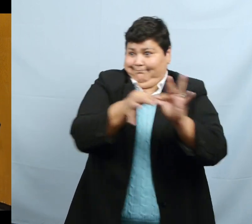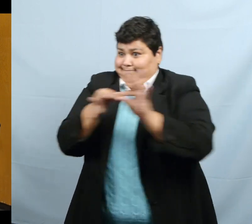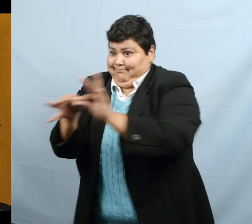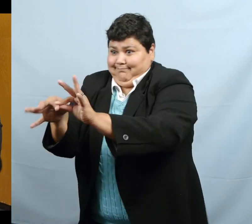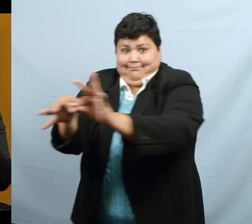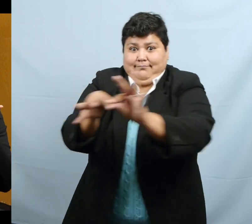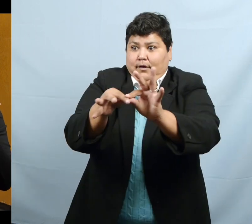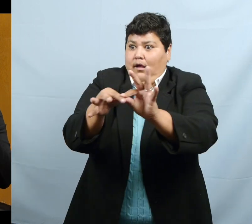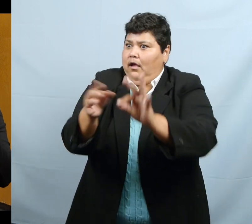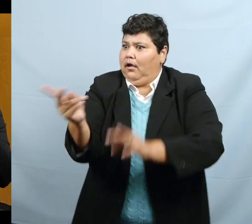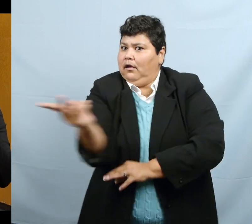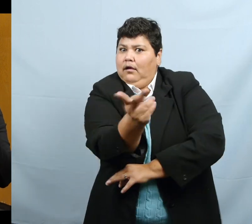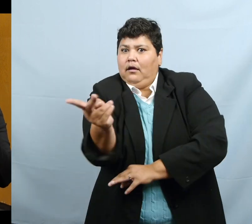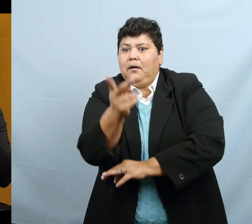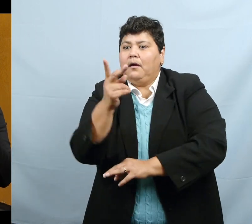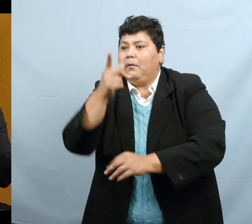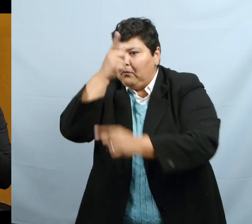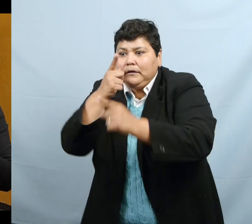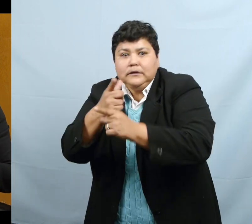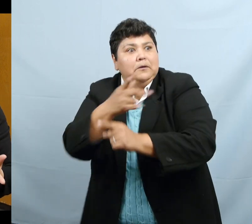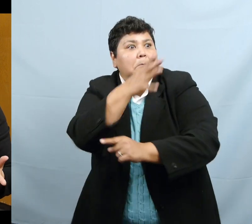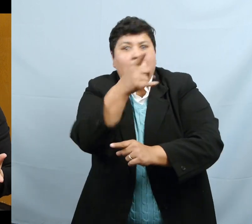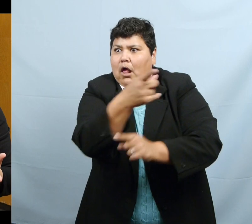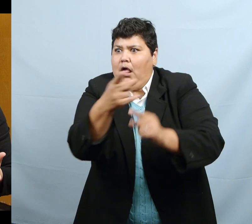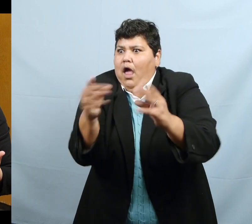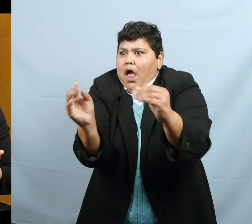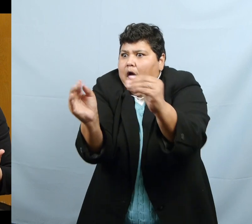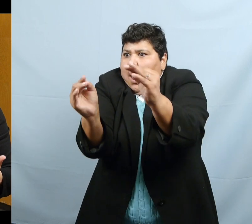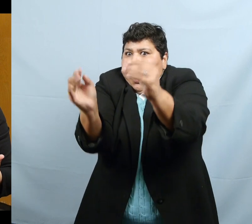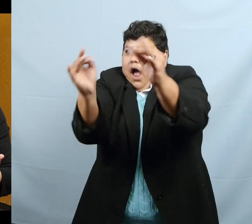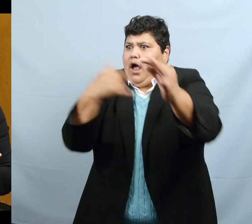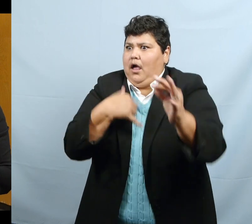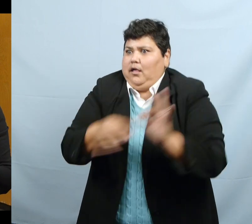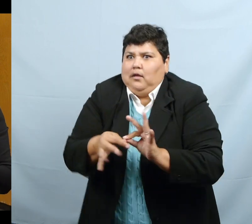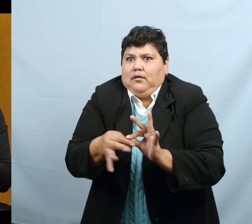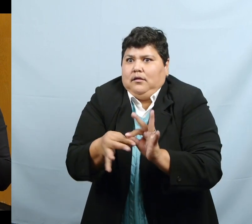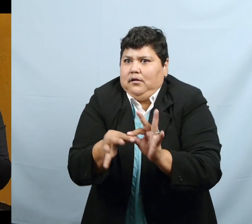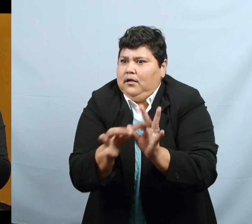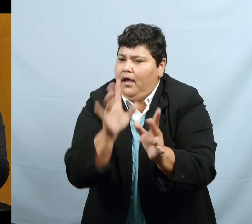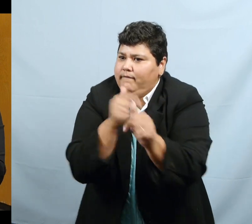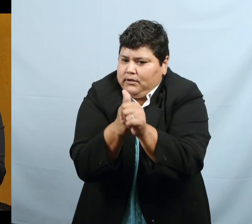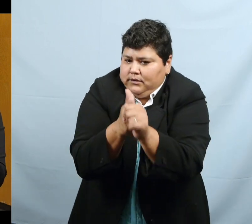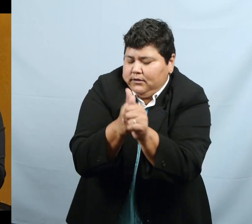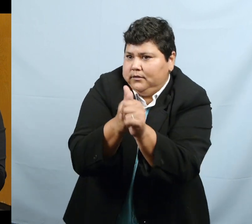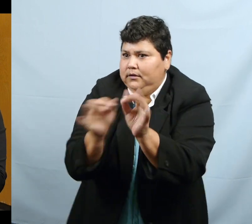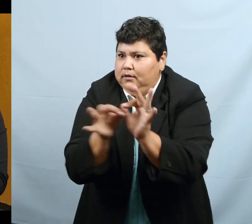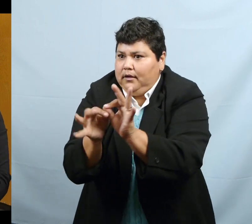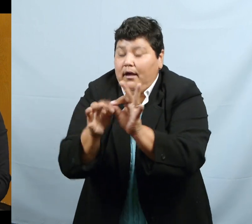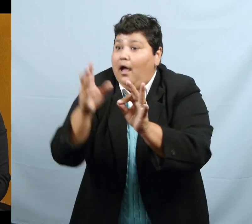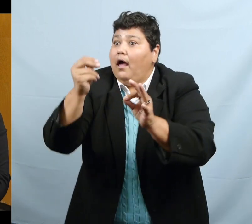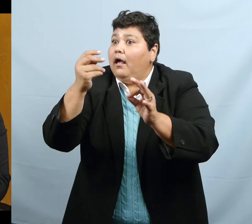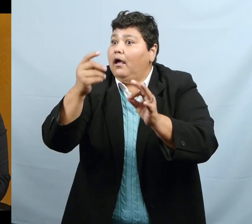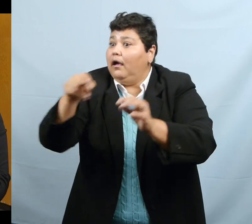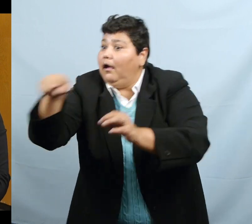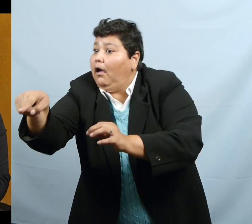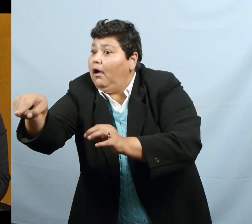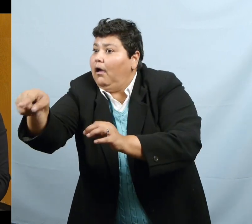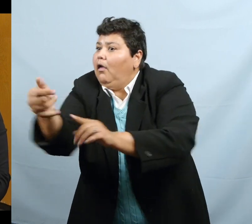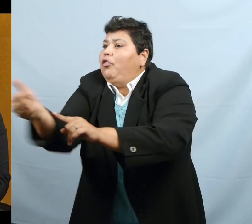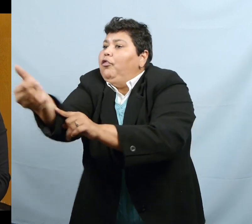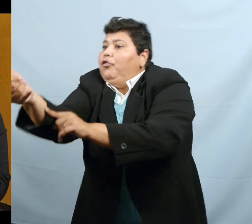And then the deaf users sometimes they're just lost. Who's saying what. That's a big challenge for us.